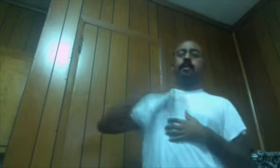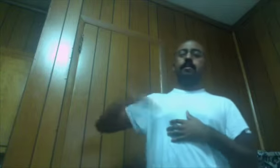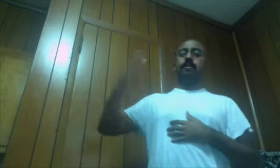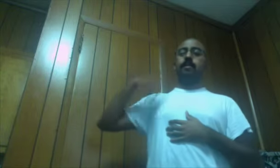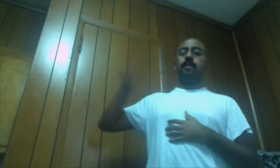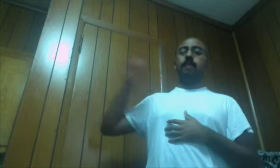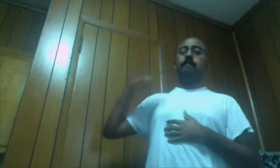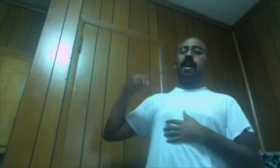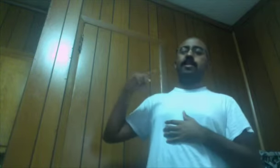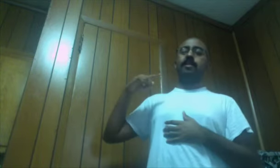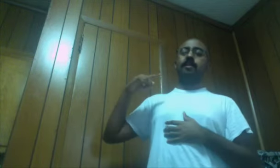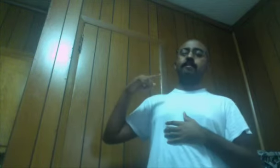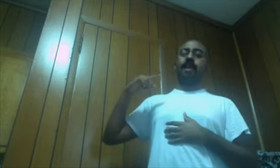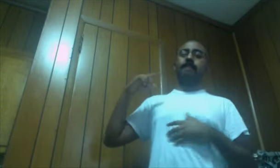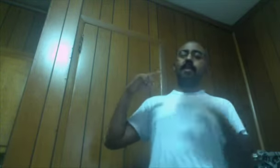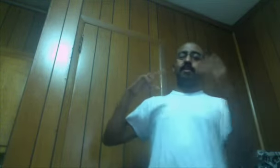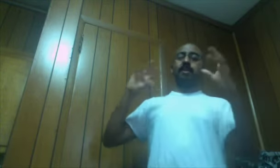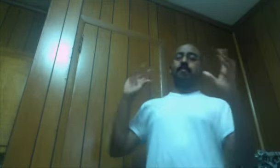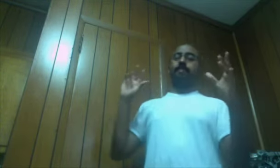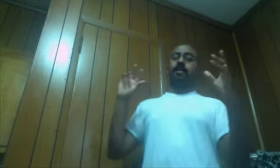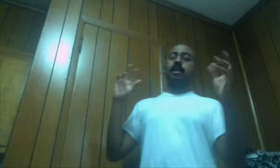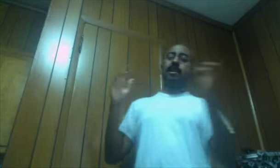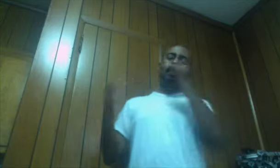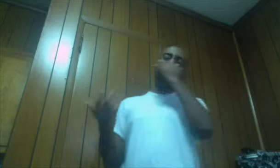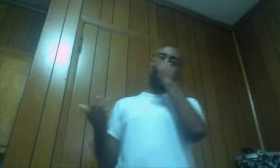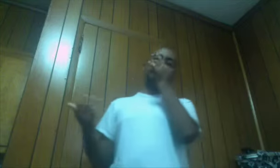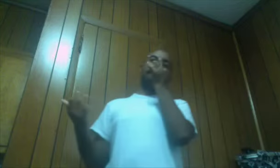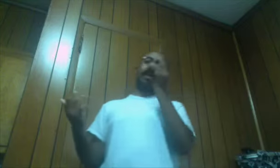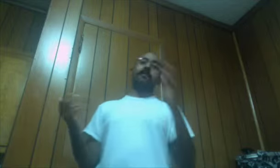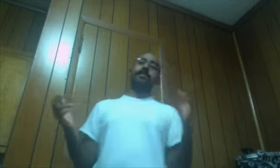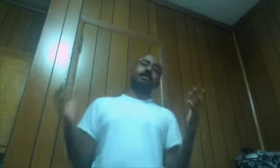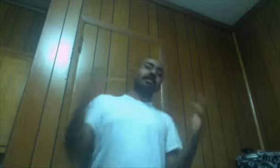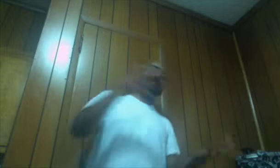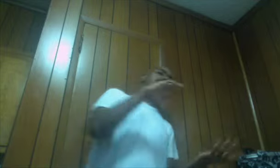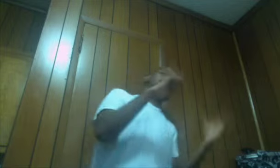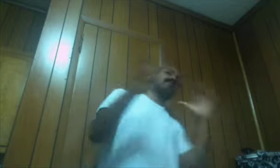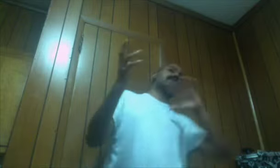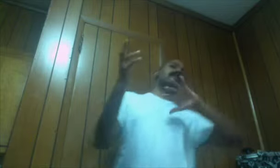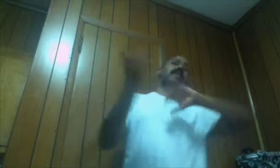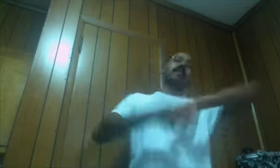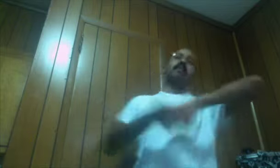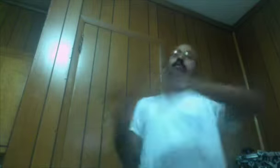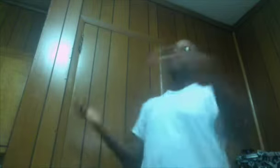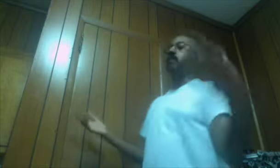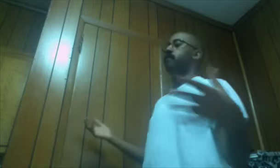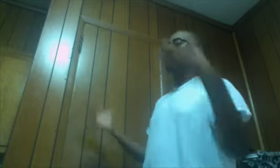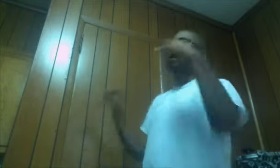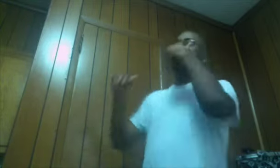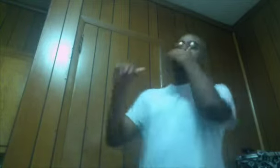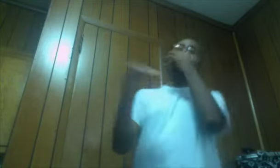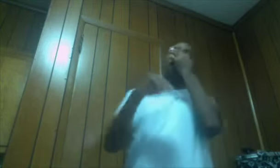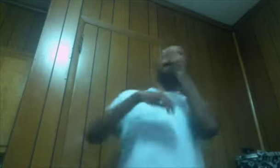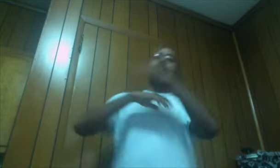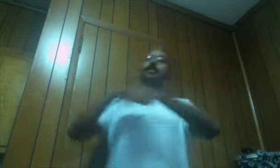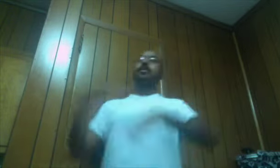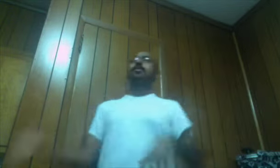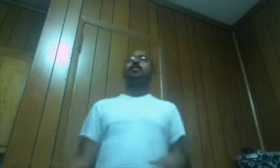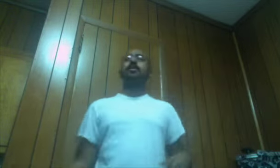A mask on Batman That was like Bunny like It reminded me of that Was sort of sick And twisted And yet still playful Uh She goes Starts